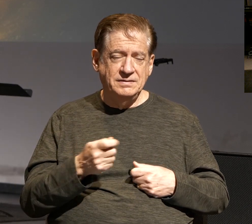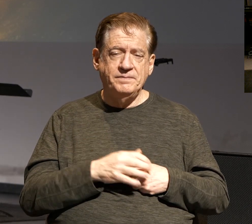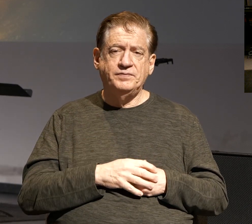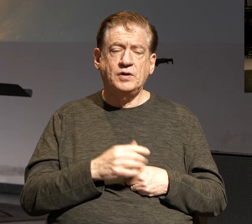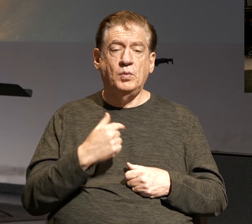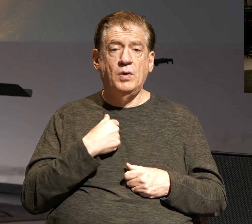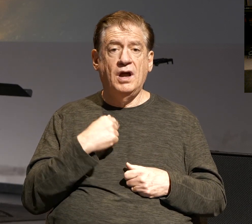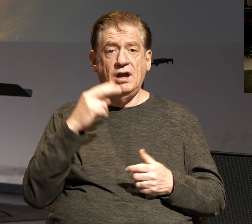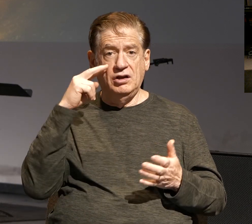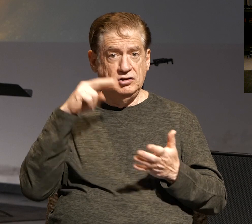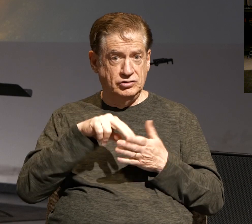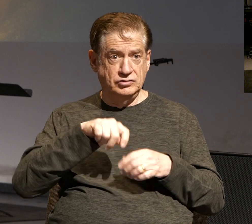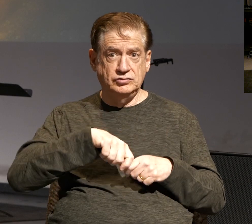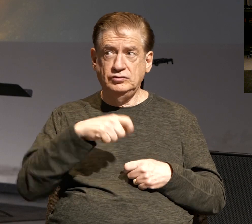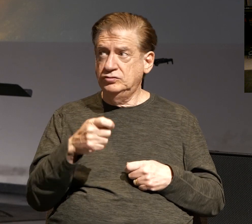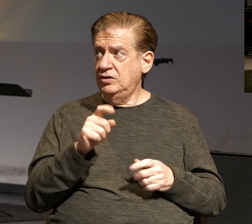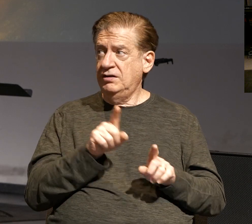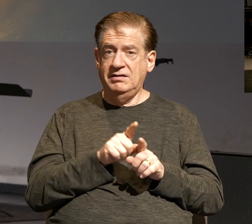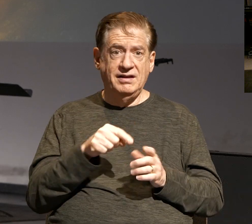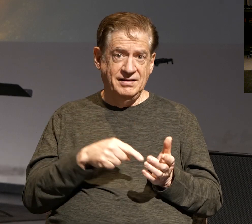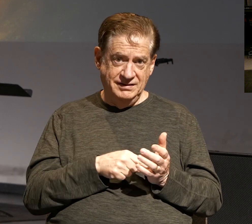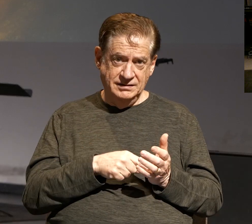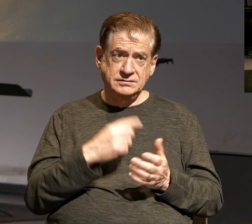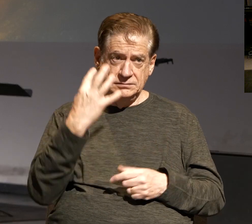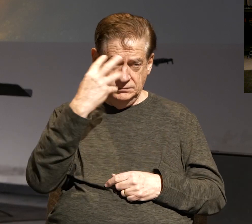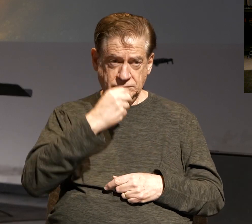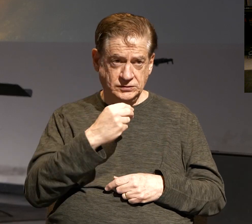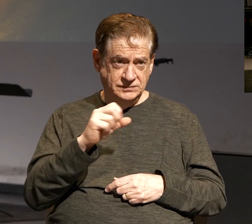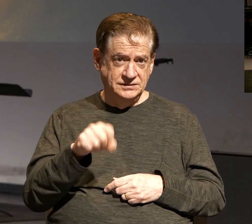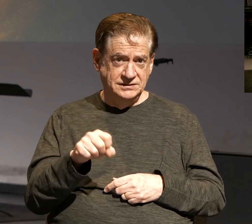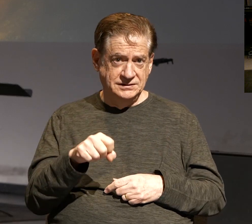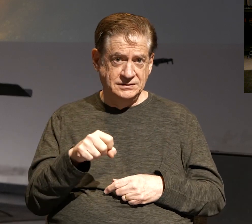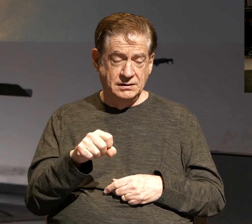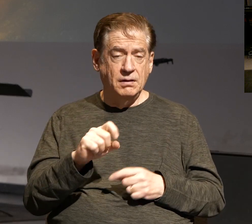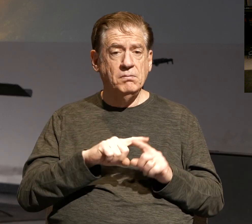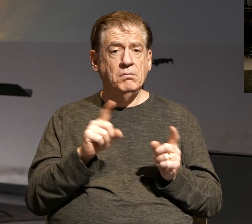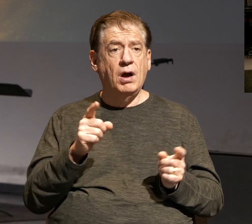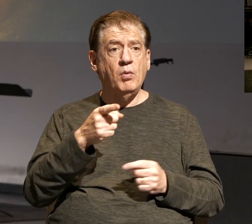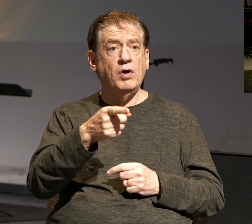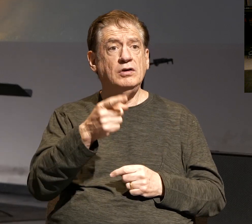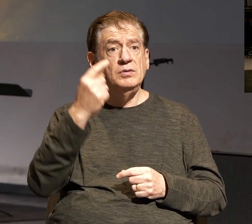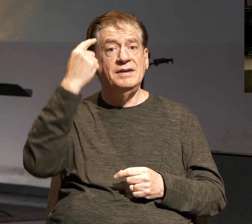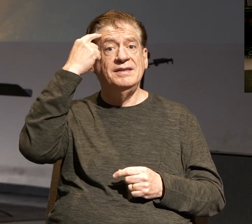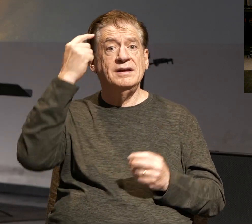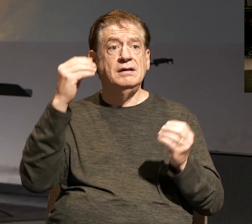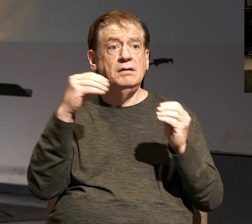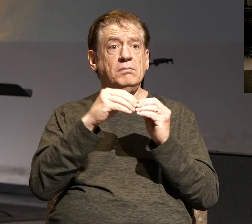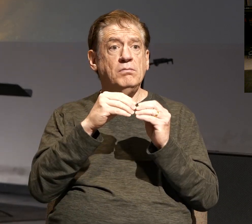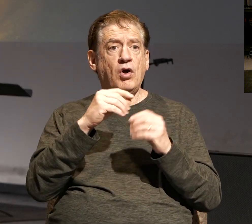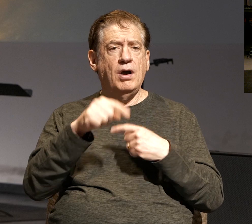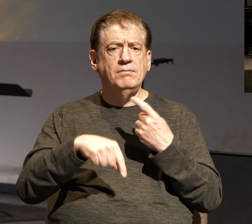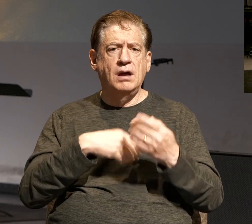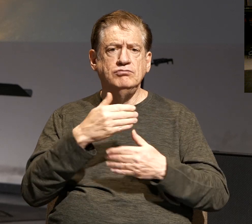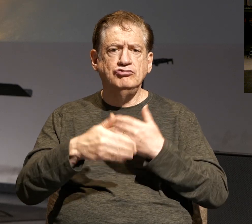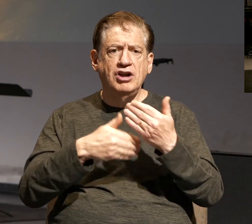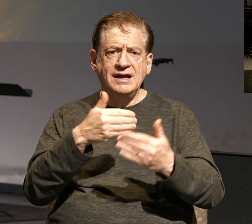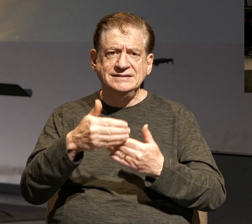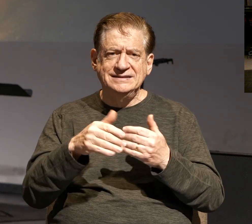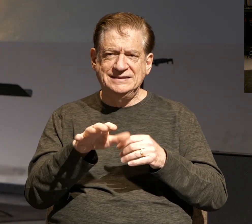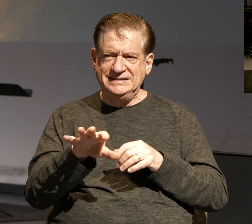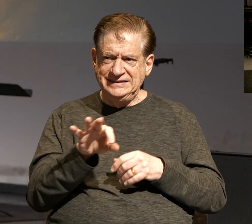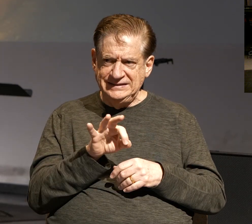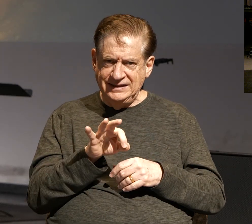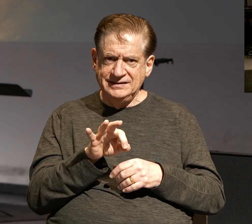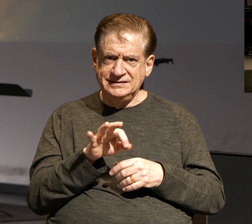When I look at a sword like this, yes, it's beautiful. But when you think even more about the process that it takes,